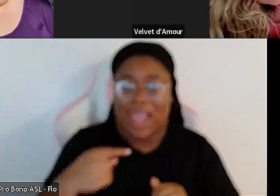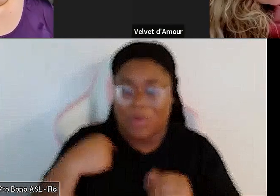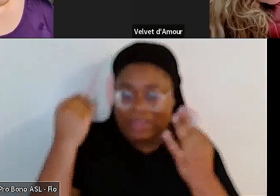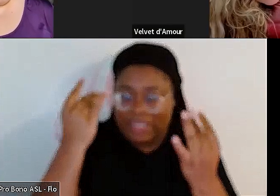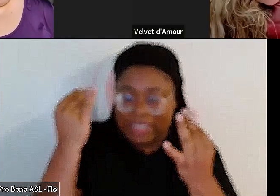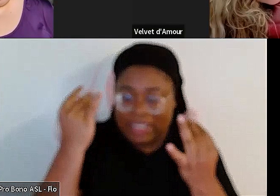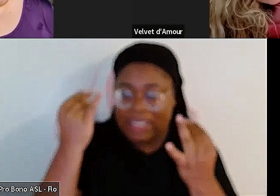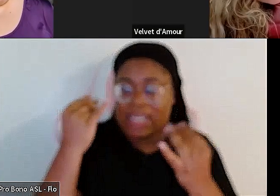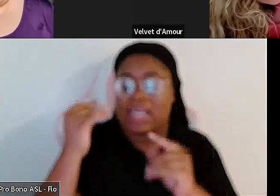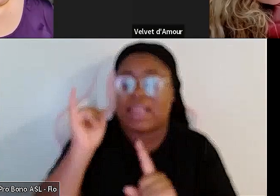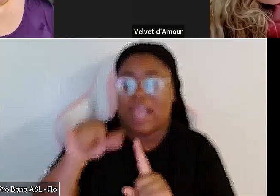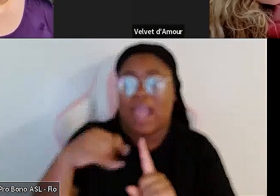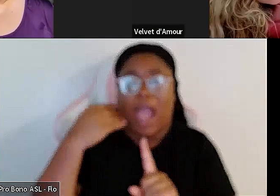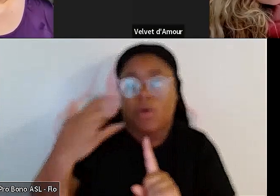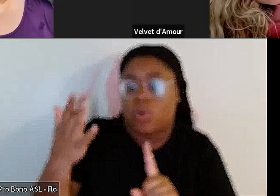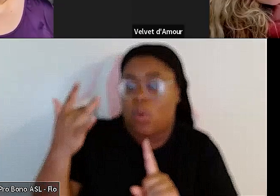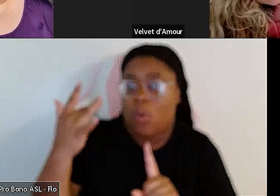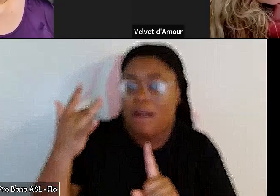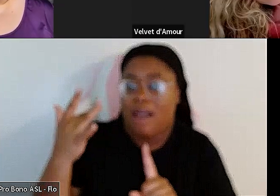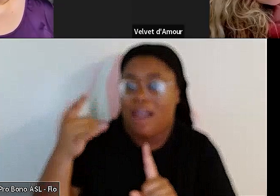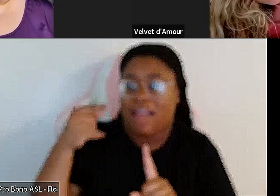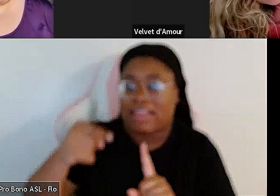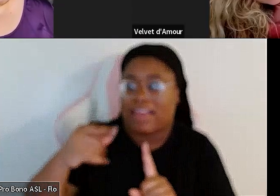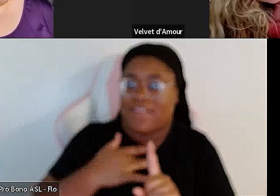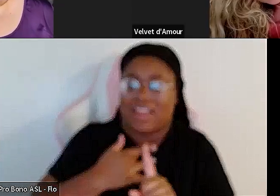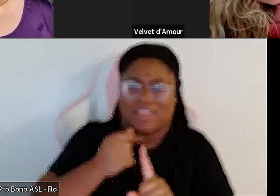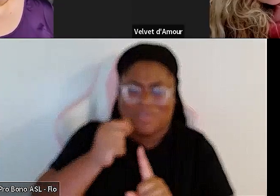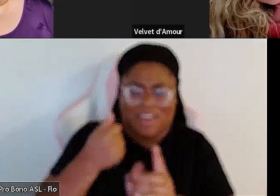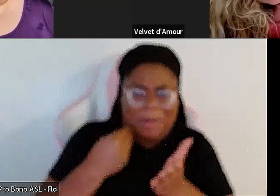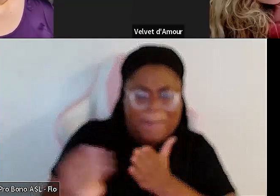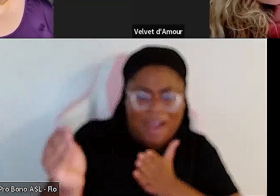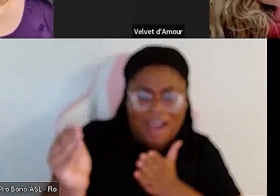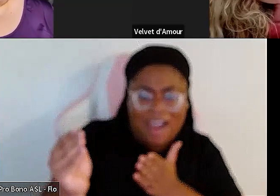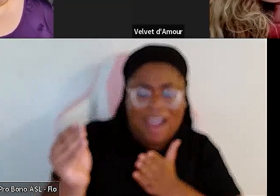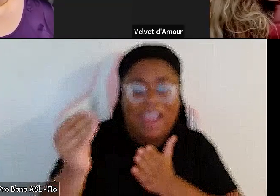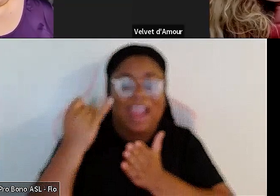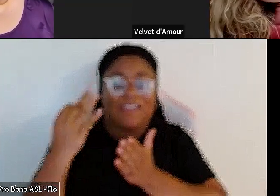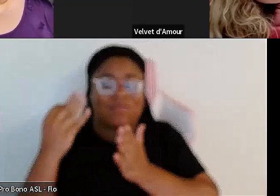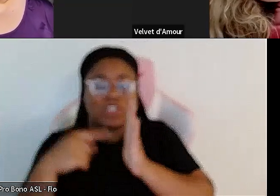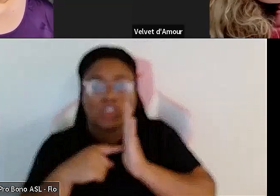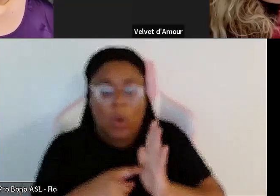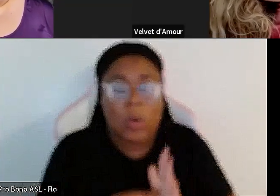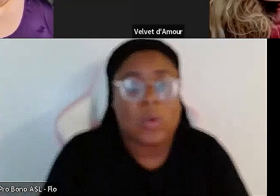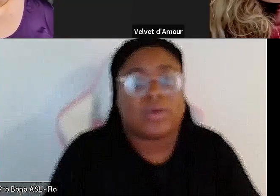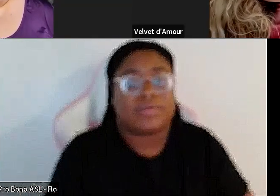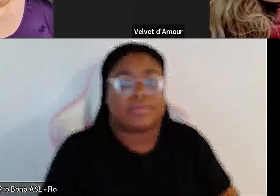that they you know I don't know why they feel like she's not gonna buy if we show bigger well they used to say that the reason